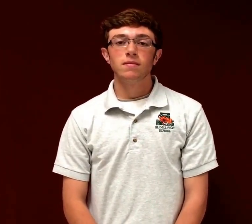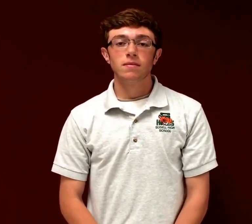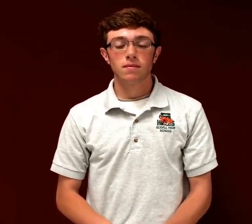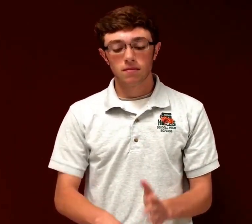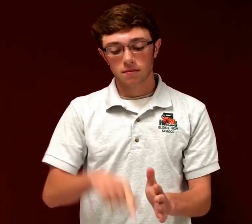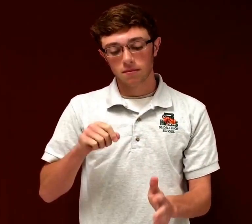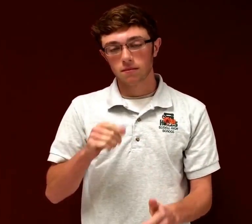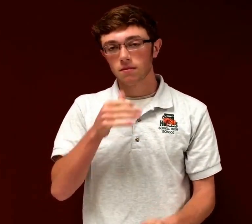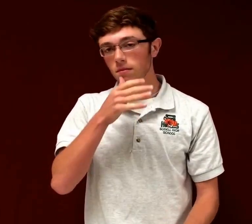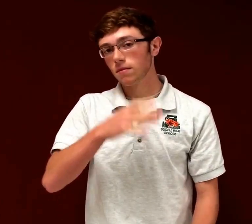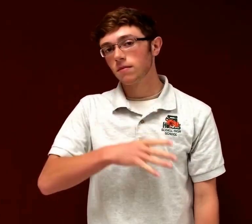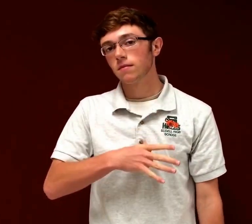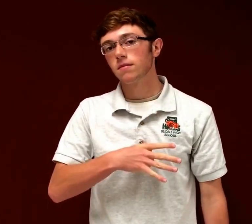you'll find a woman,